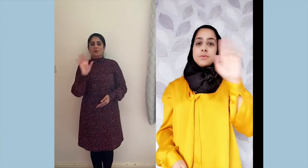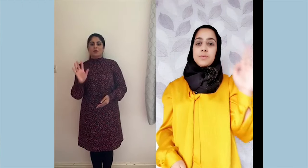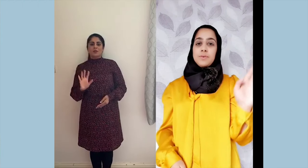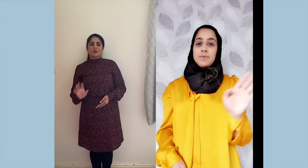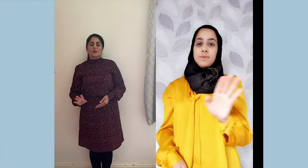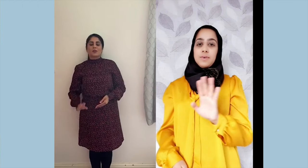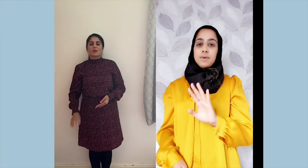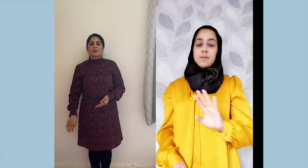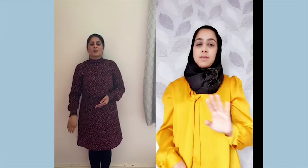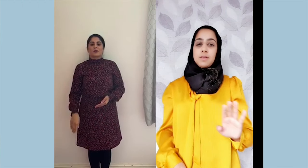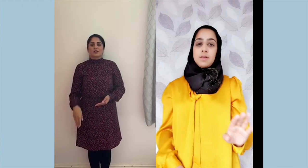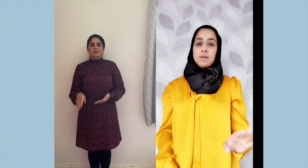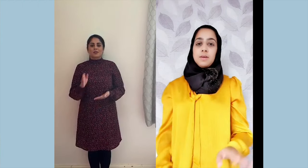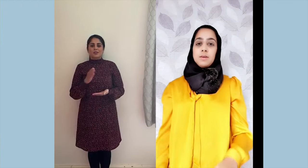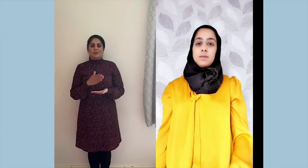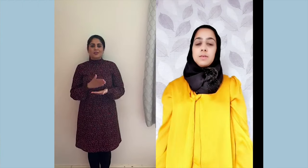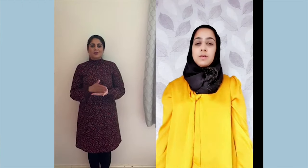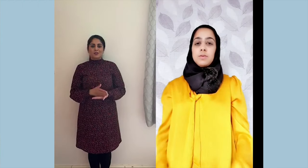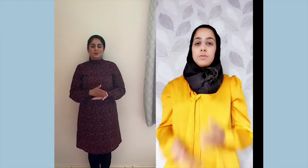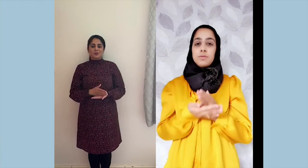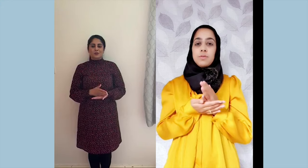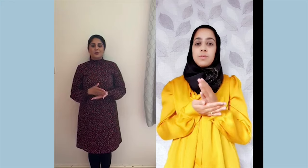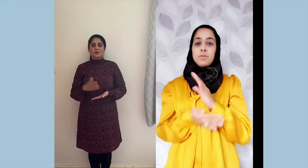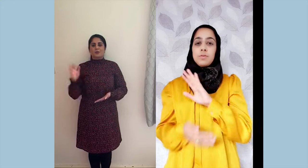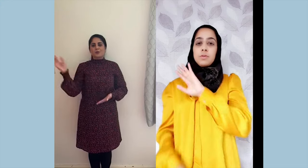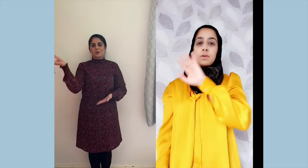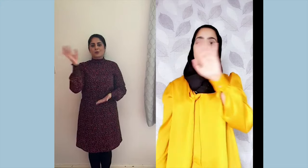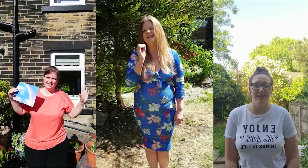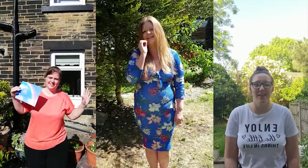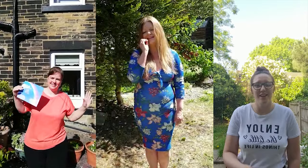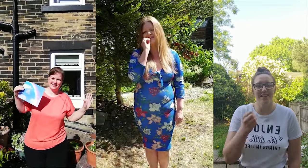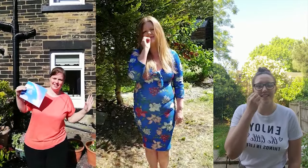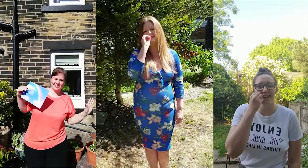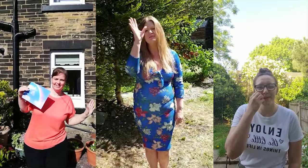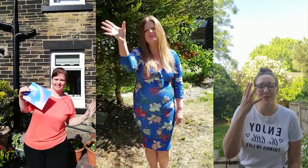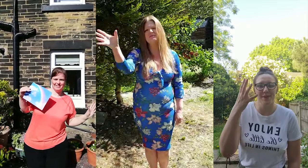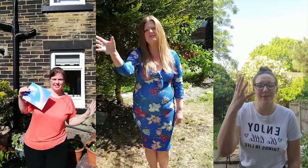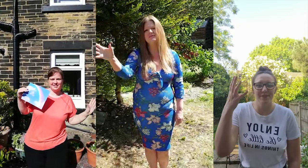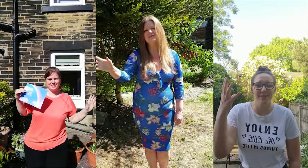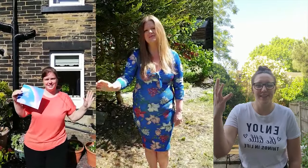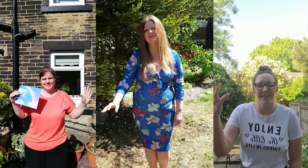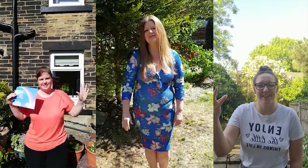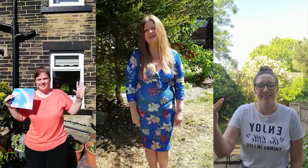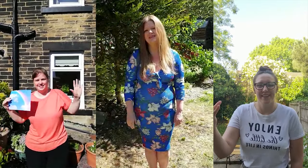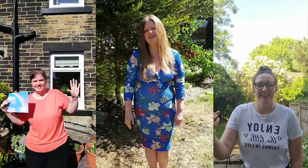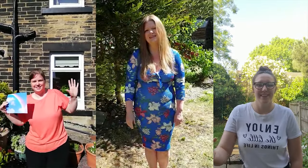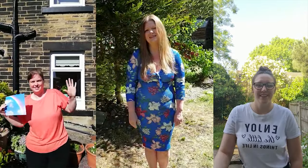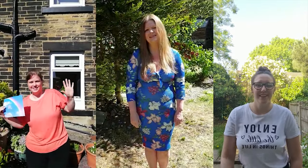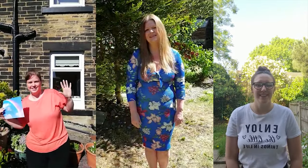colors True colors are beautiful